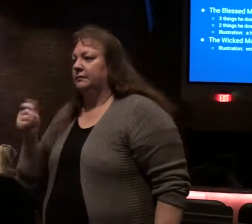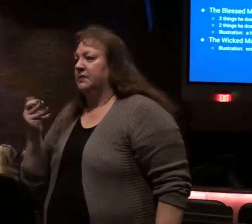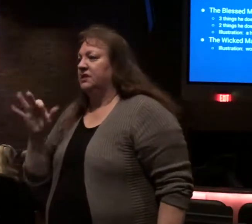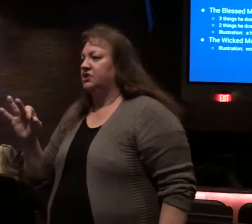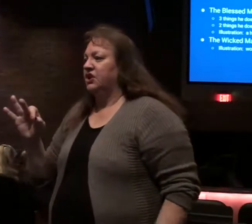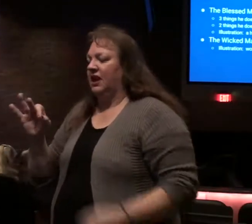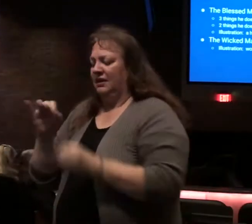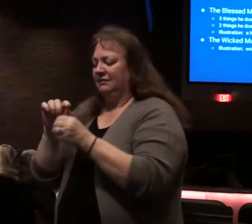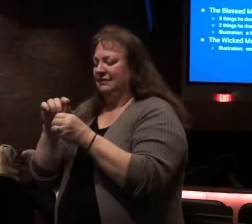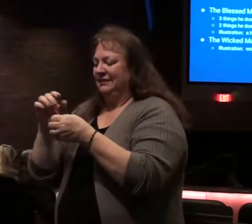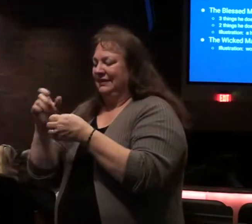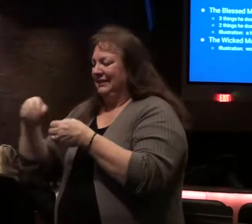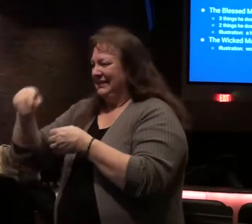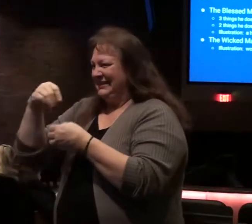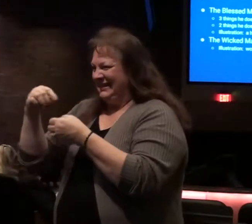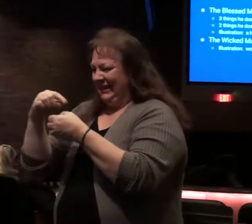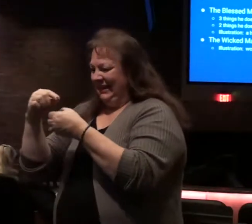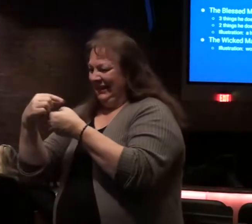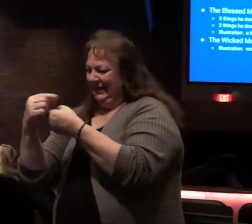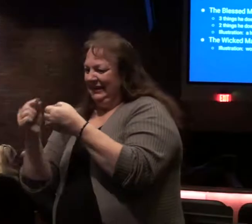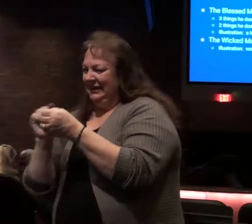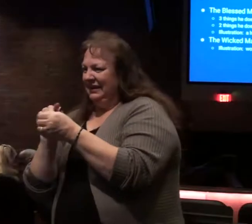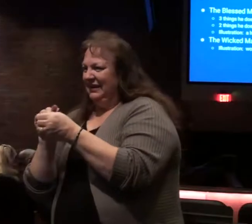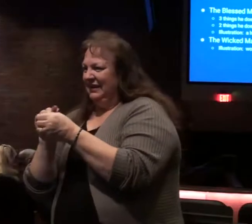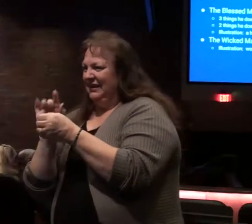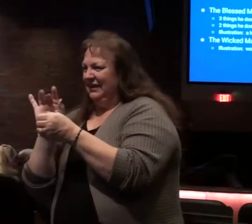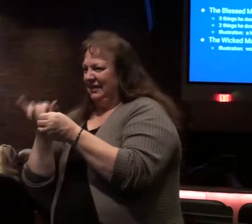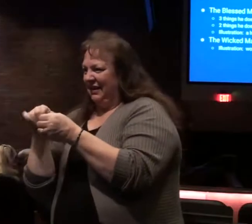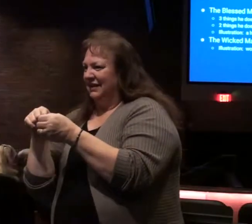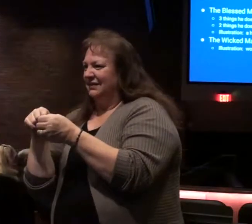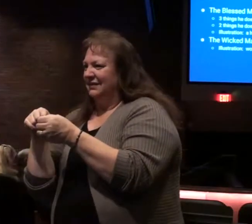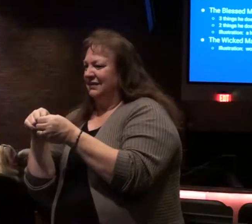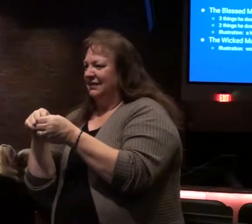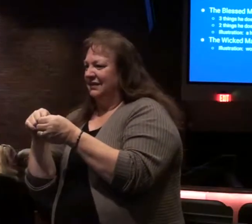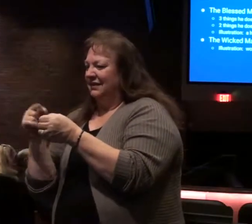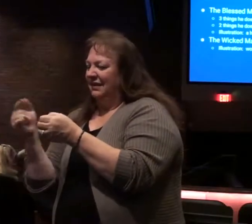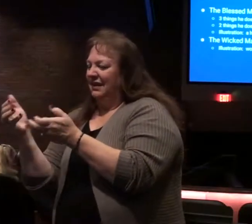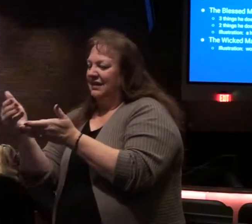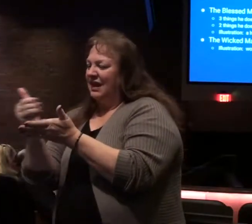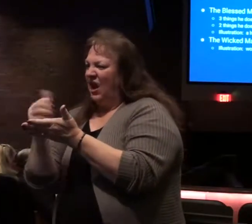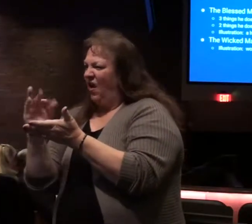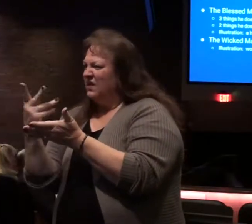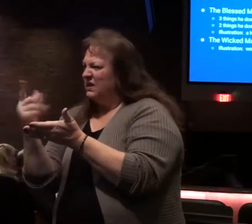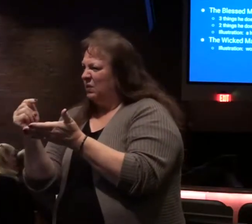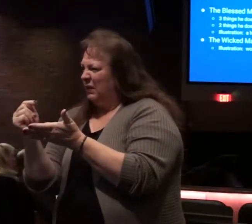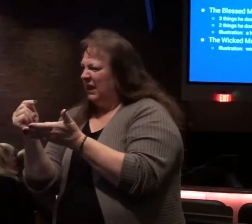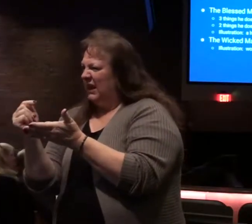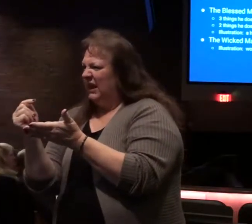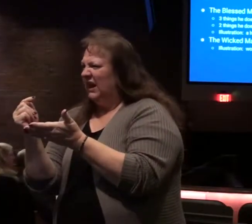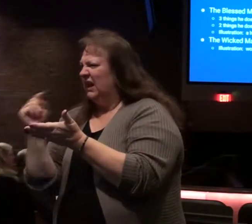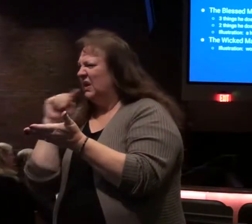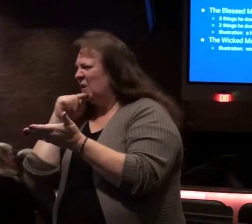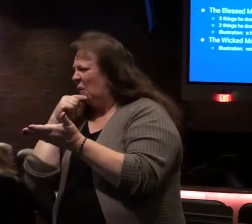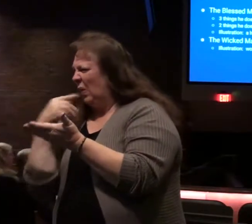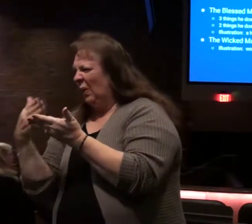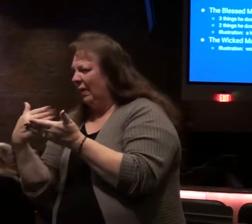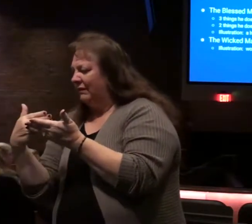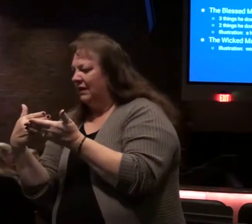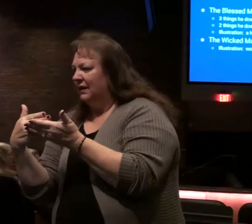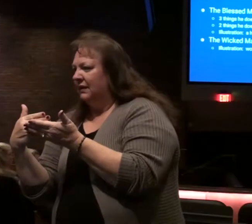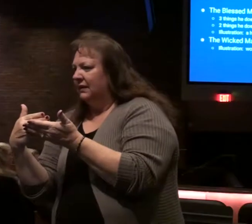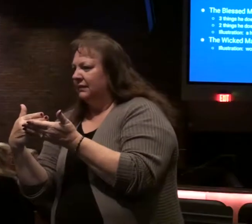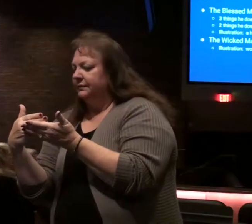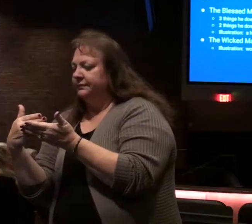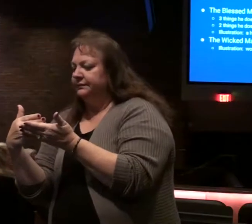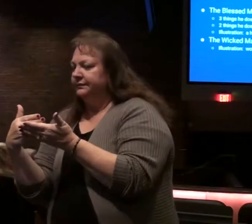is the outside of the seed the corn or whatever what they would do they harvest the wheat the corn the grain whatever it was they many times run